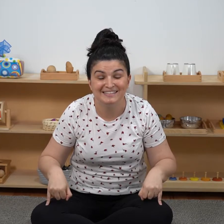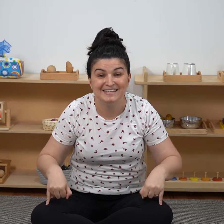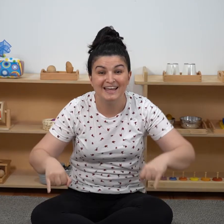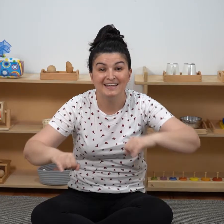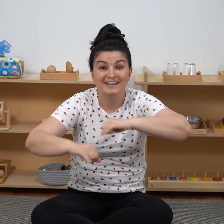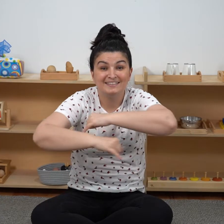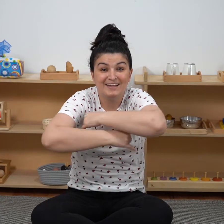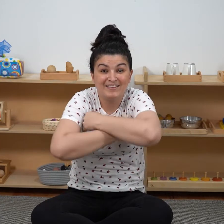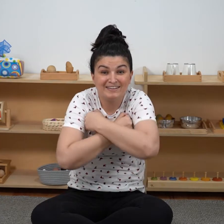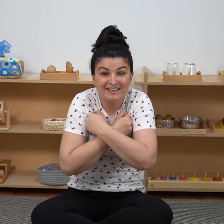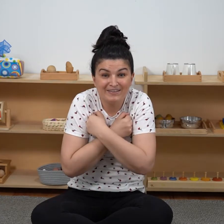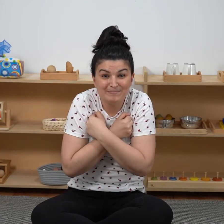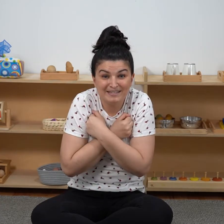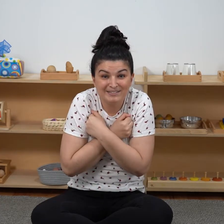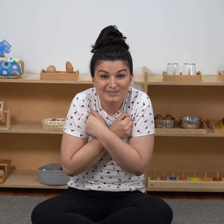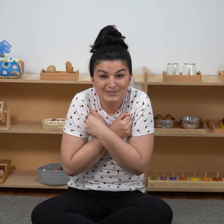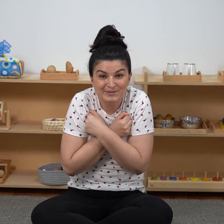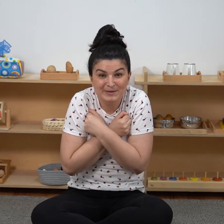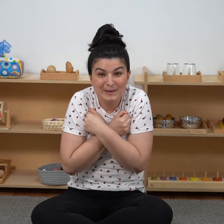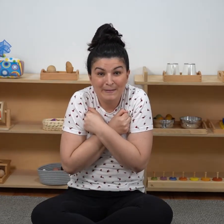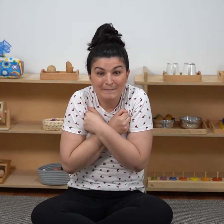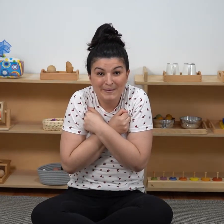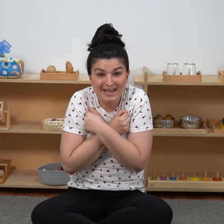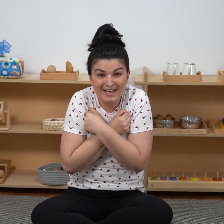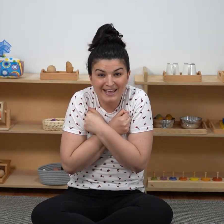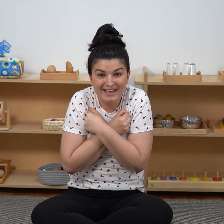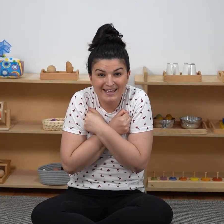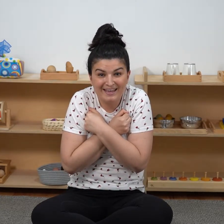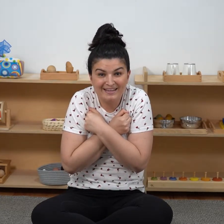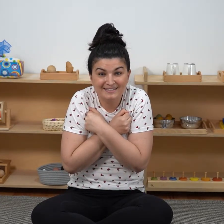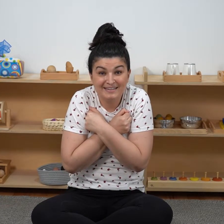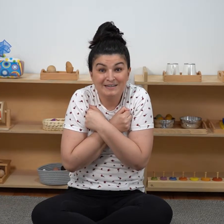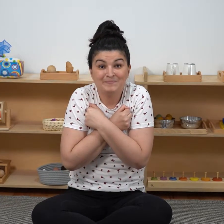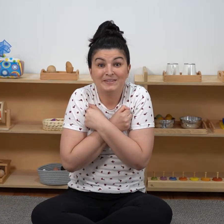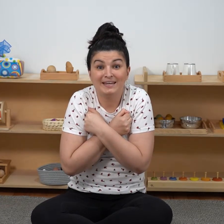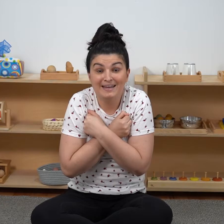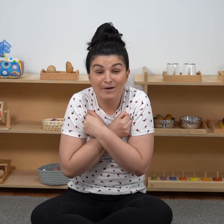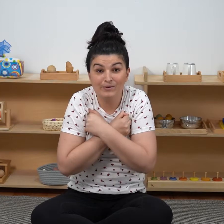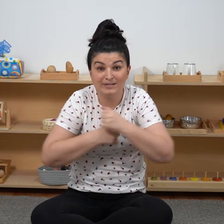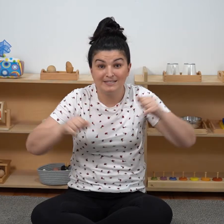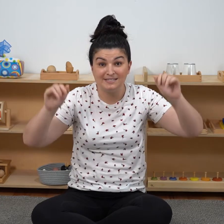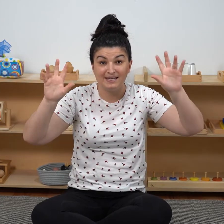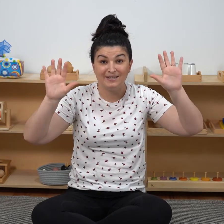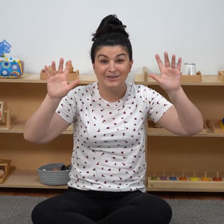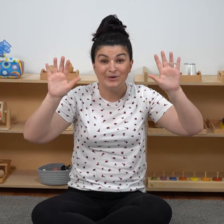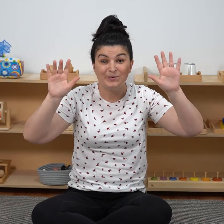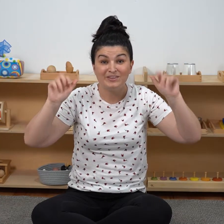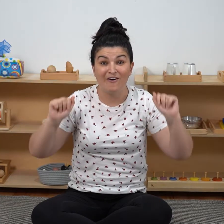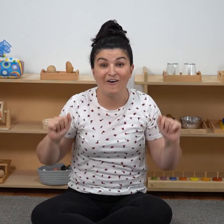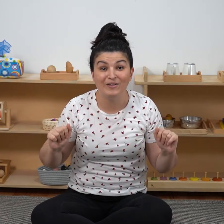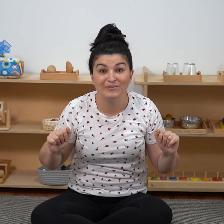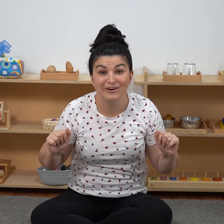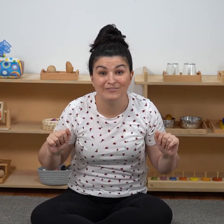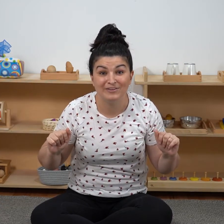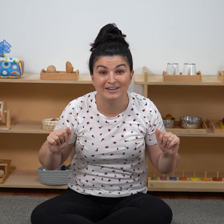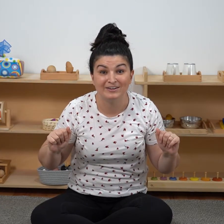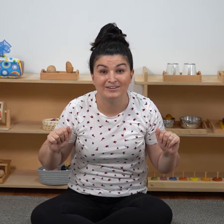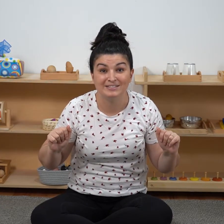and tuck them into bed. And now we're going to sing with all of our fingers.